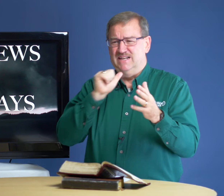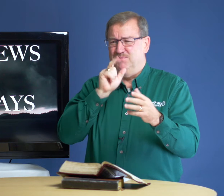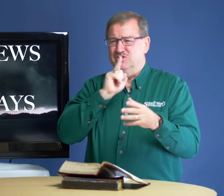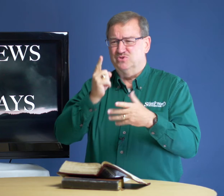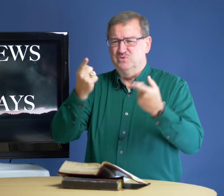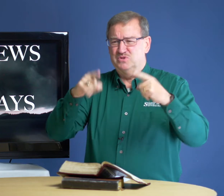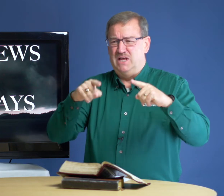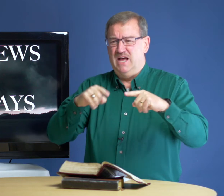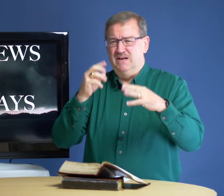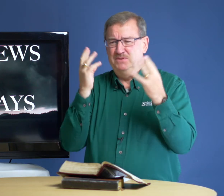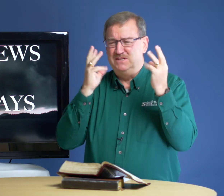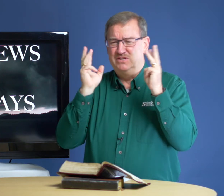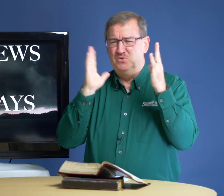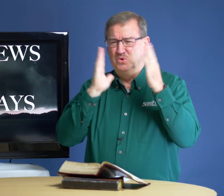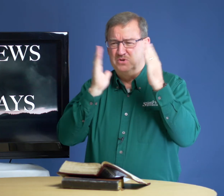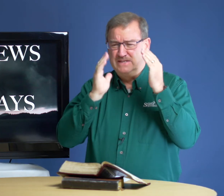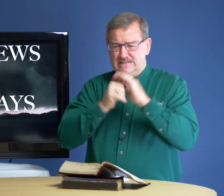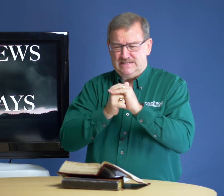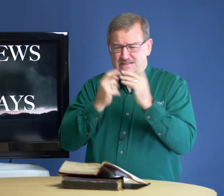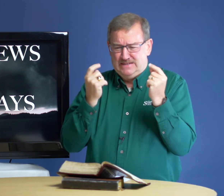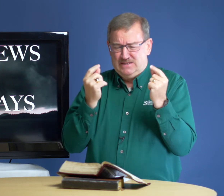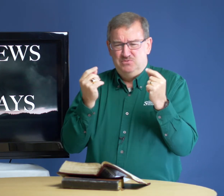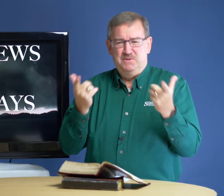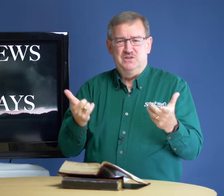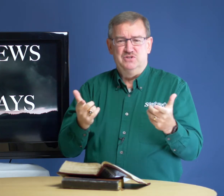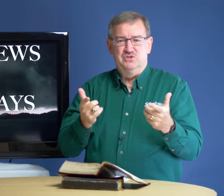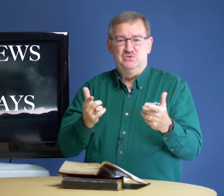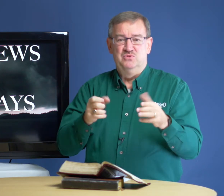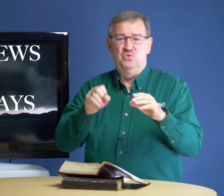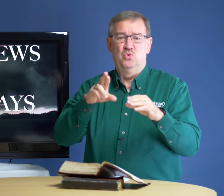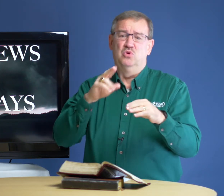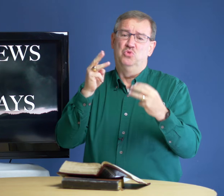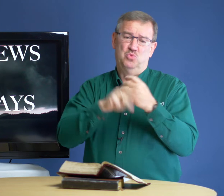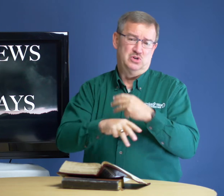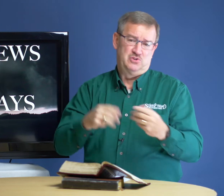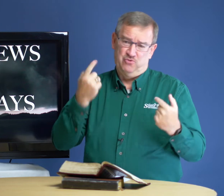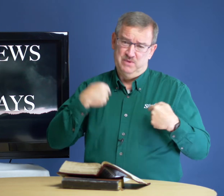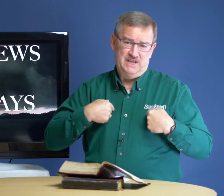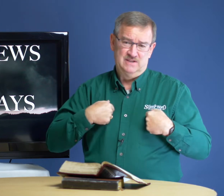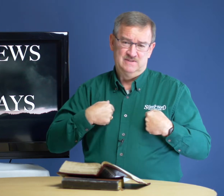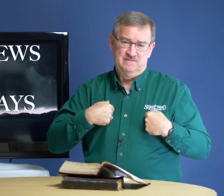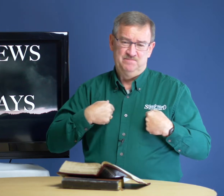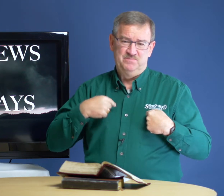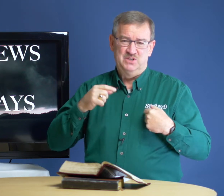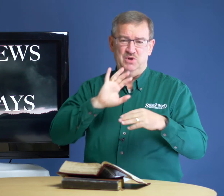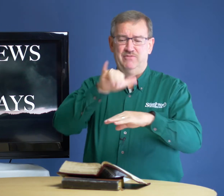I'm not sure what's going to happen. And you get worried and what am I going to do? Or the worst for me, you have an